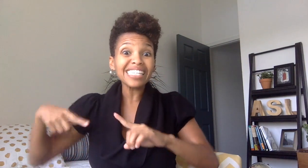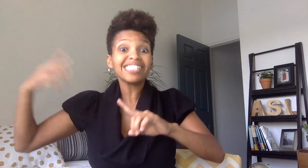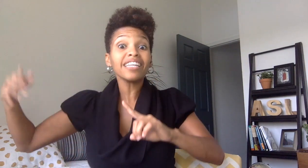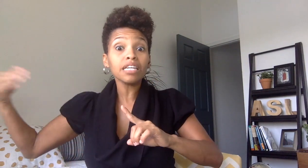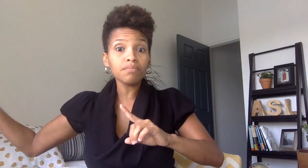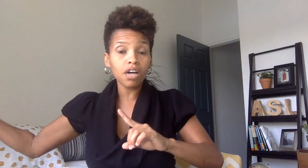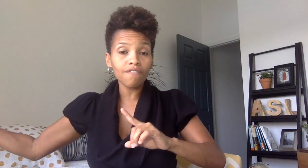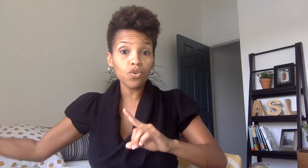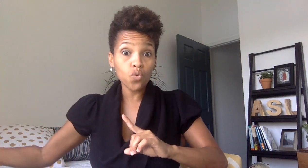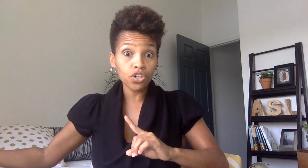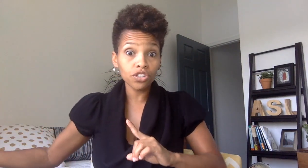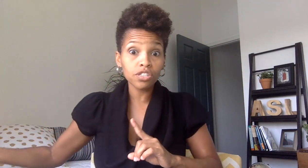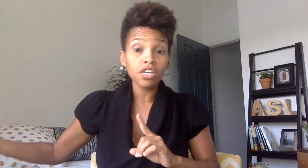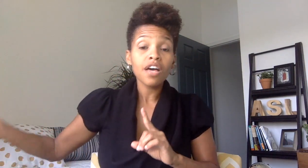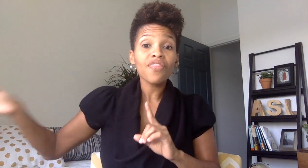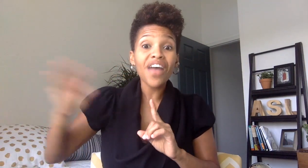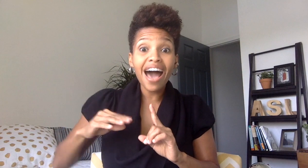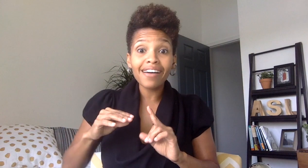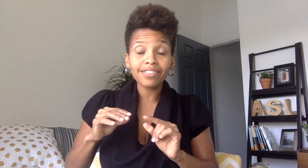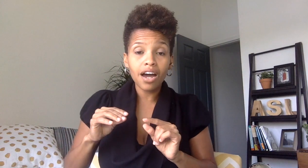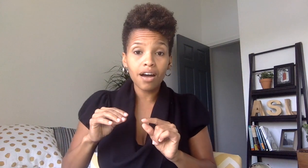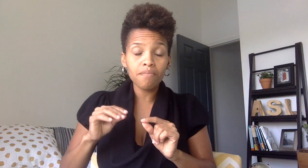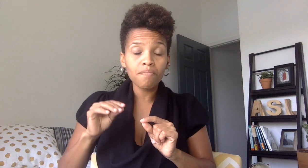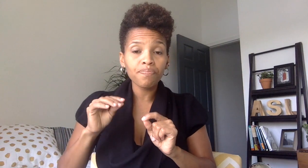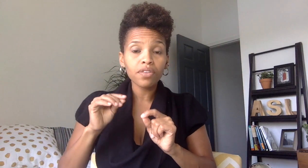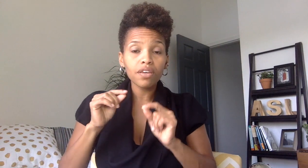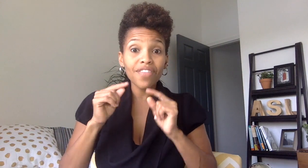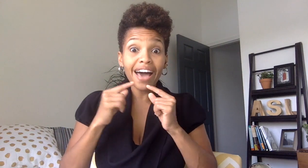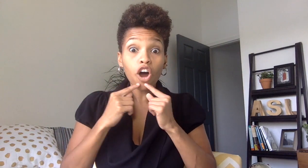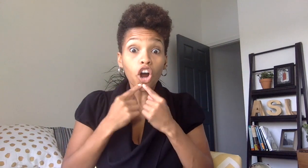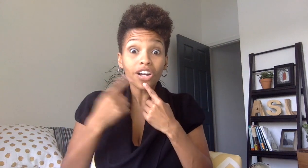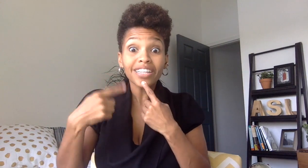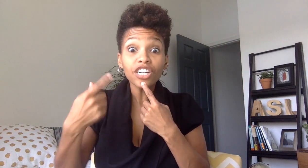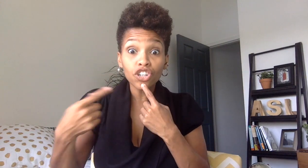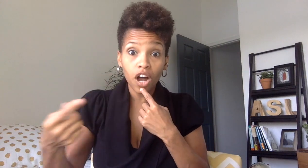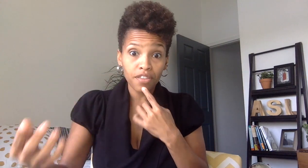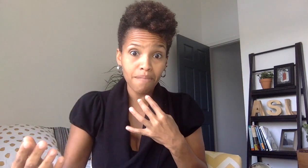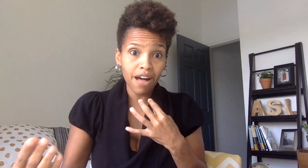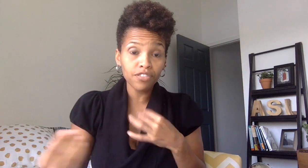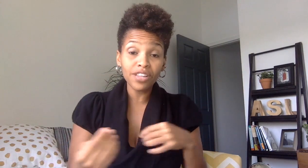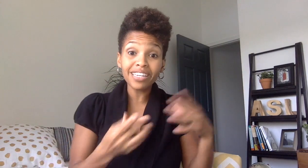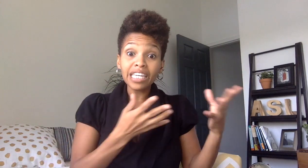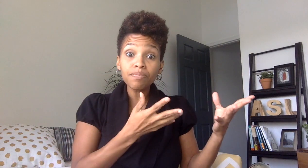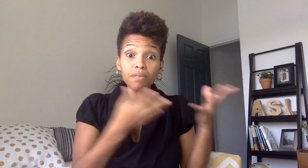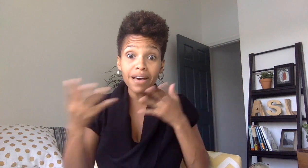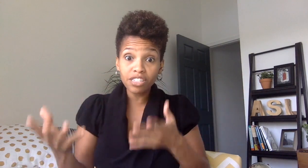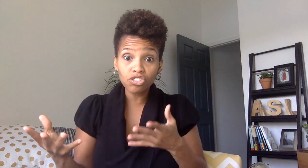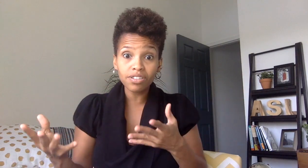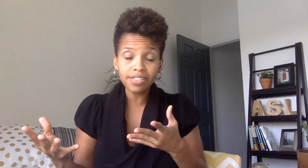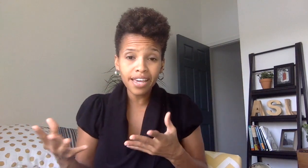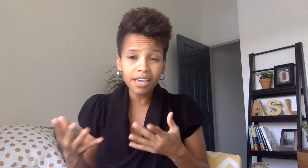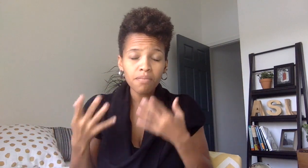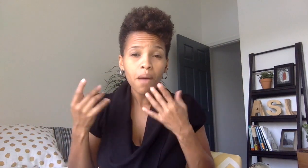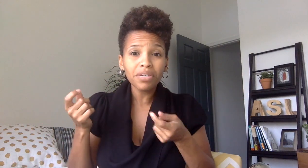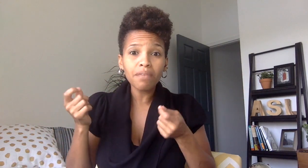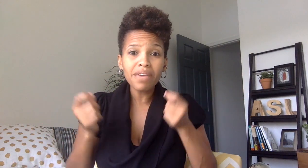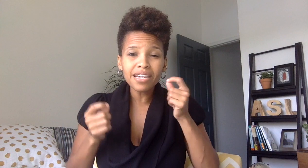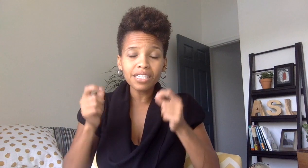synonyms of the words that that are clearer on the mouth so they keep the message the same but they make some